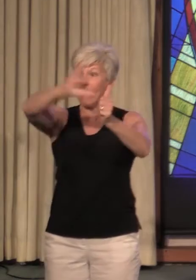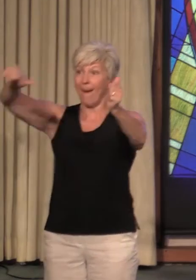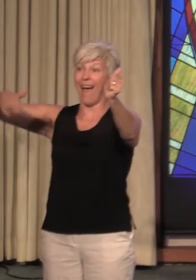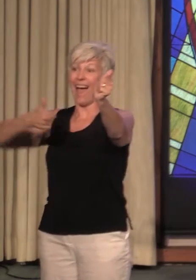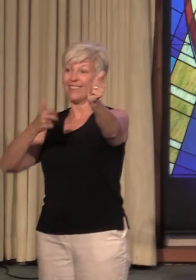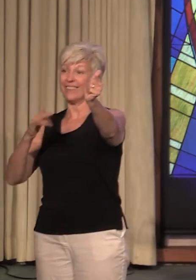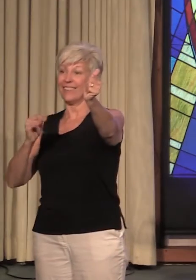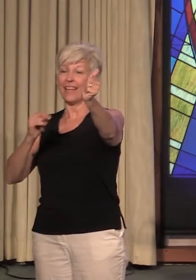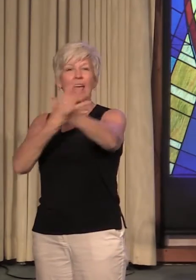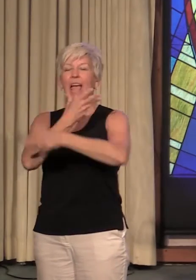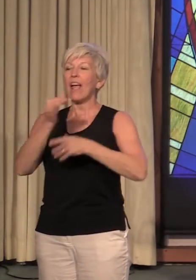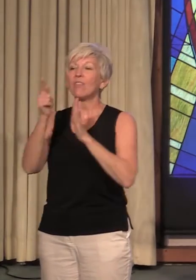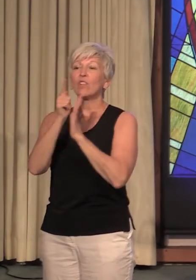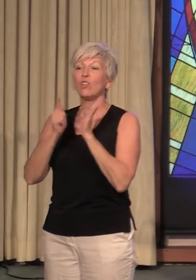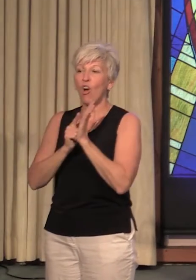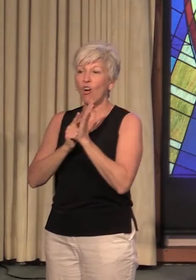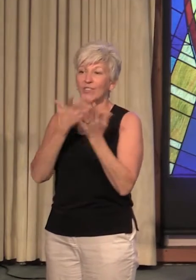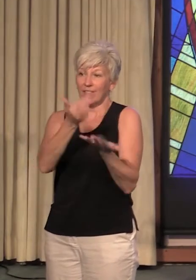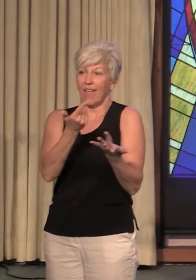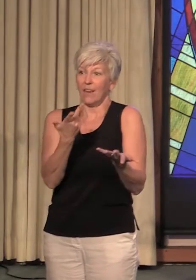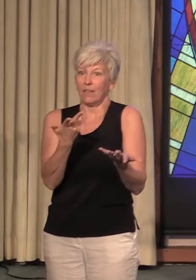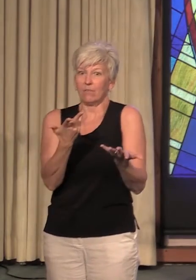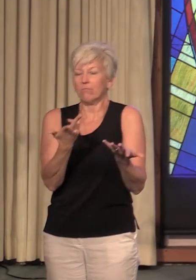and the laws by which it operates.